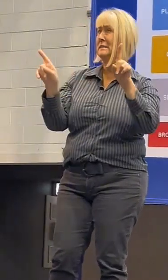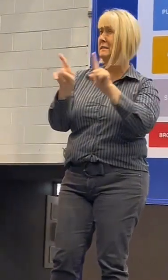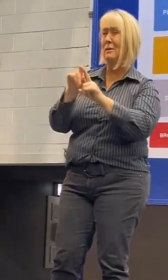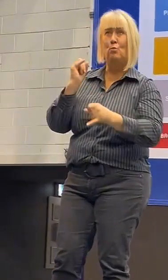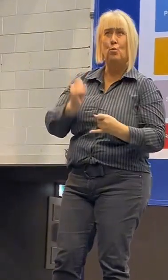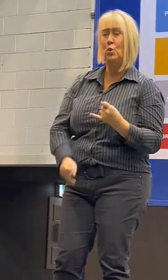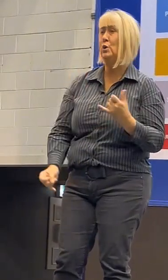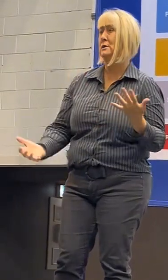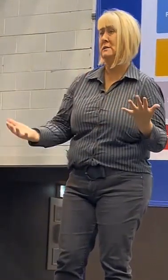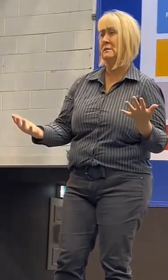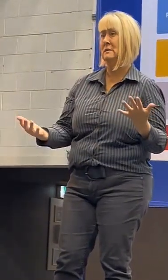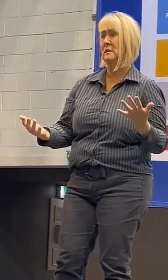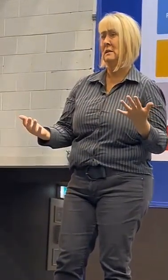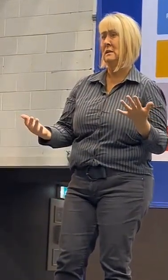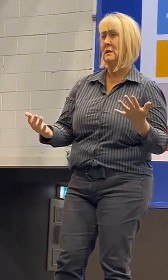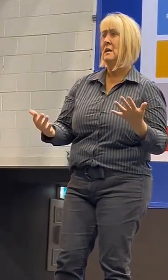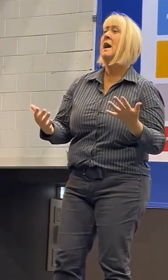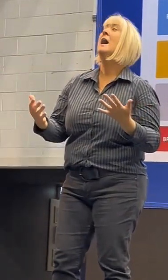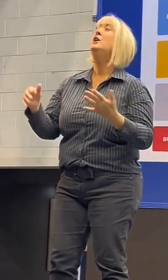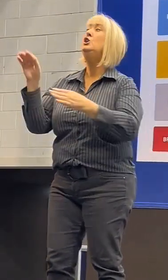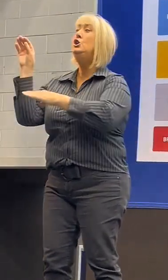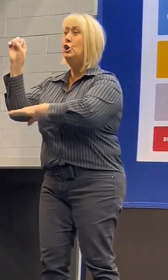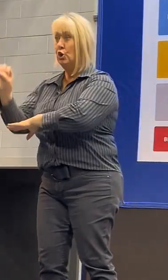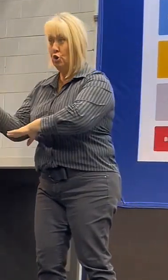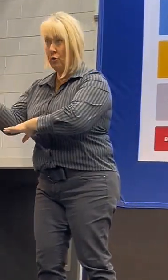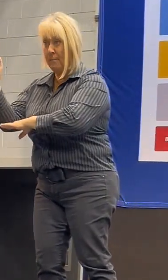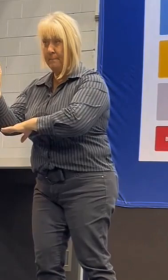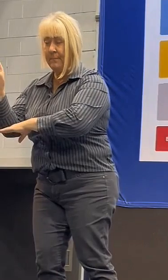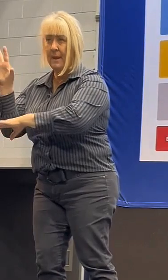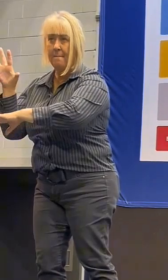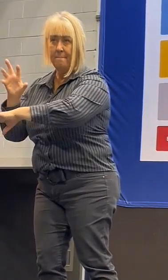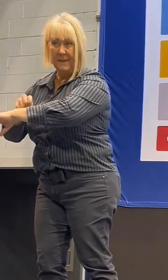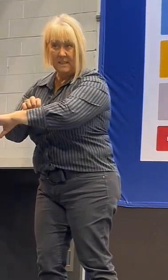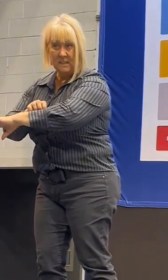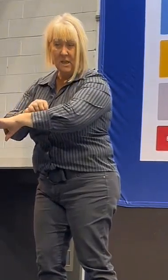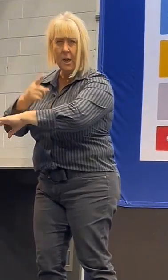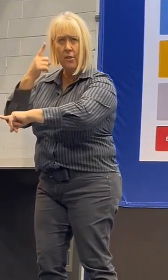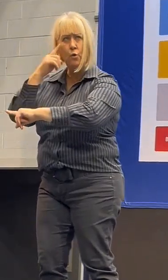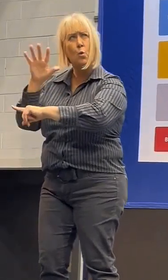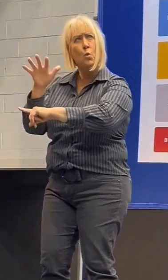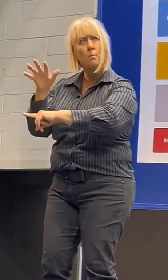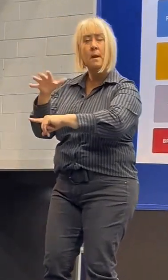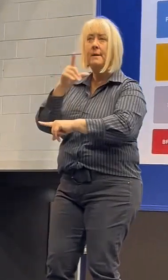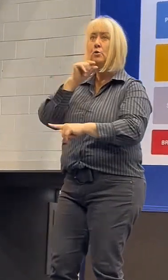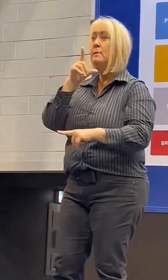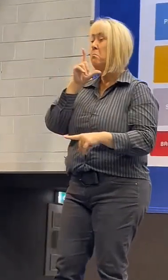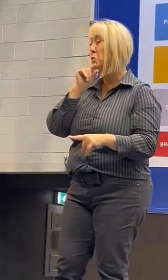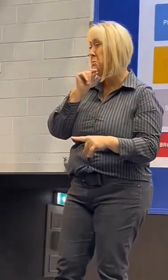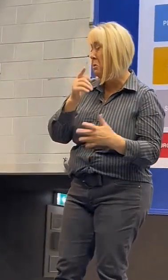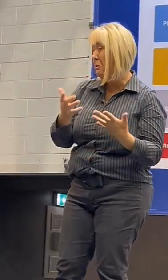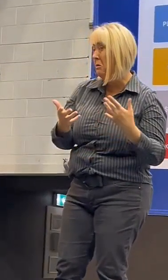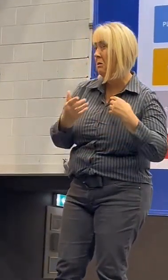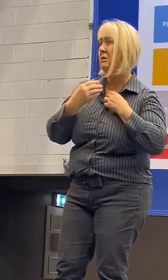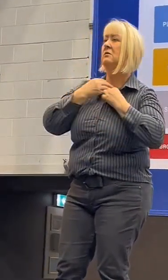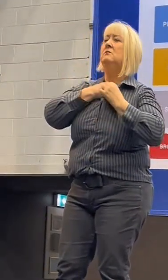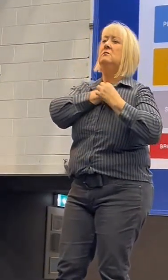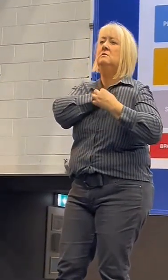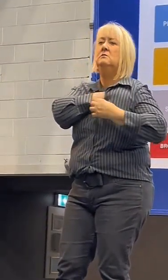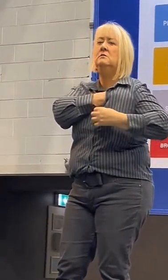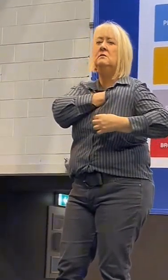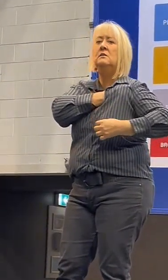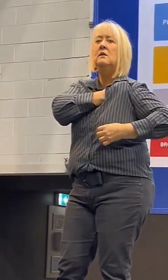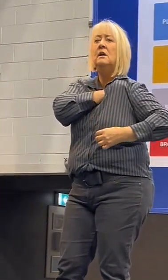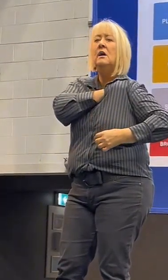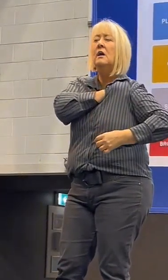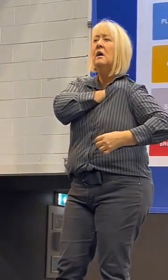along with getting bitten in Europe, I knew that it could be a possibility. Although I quickly discovered the